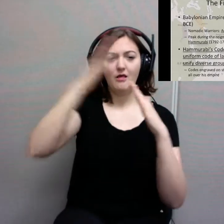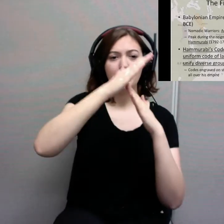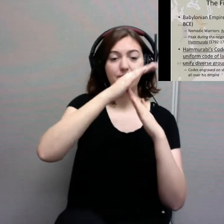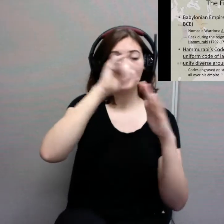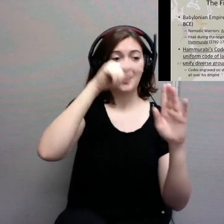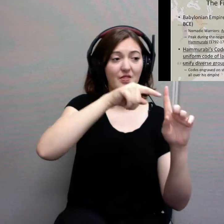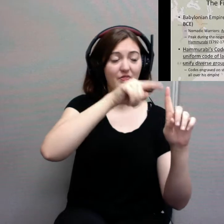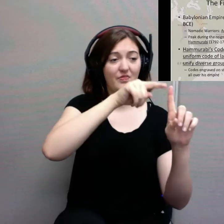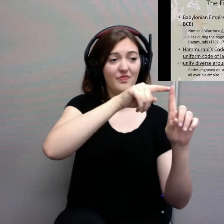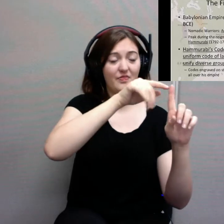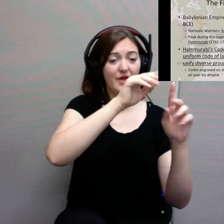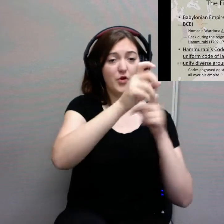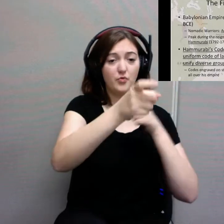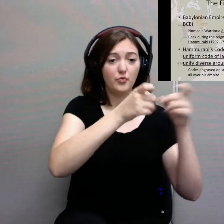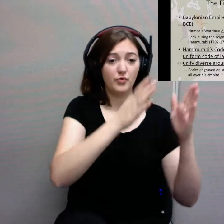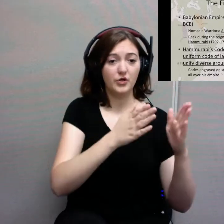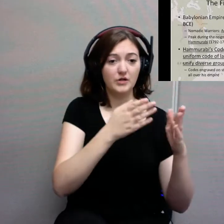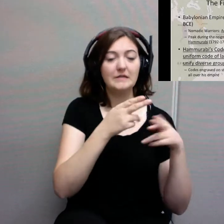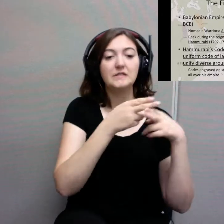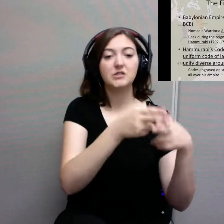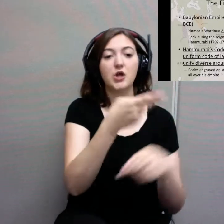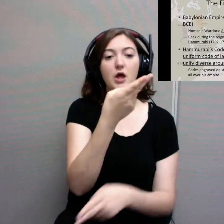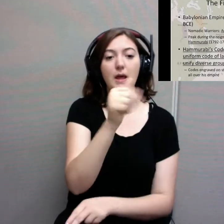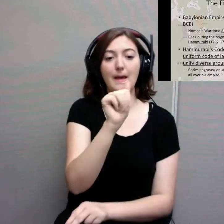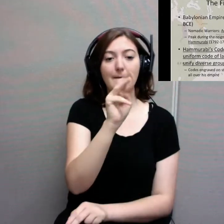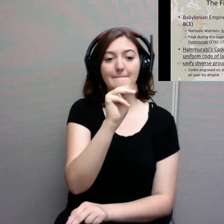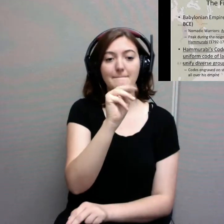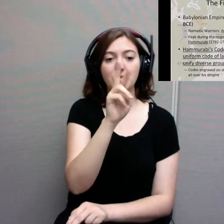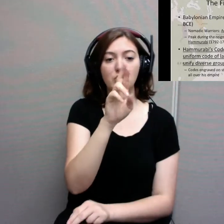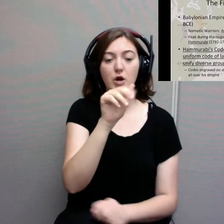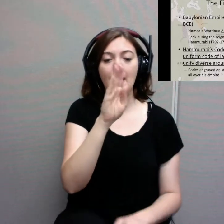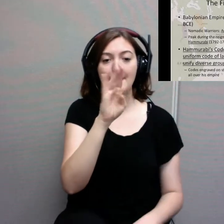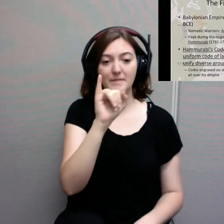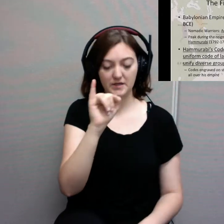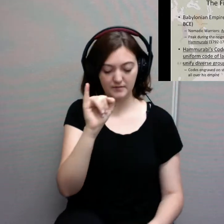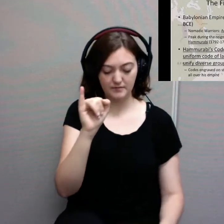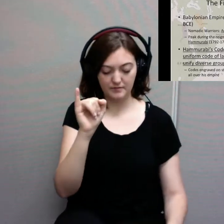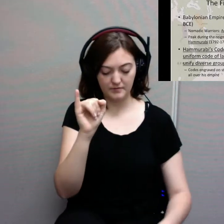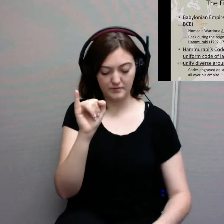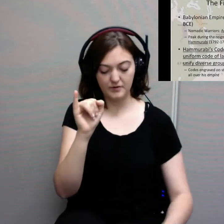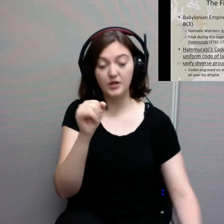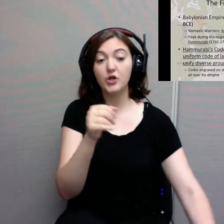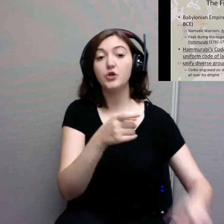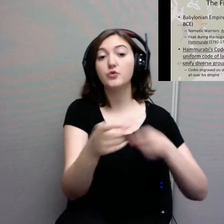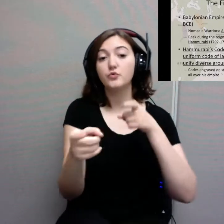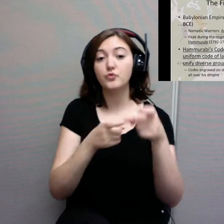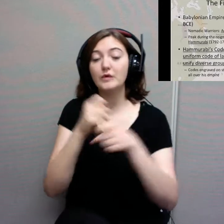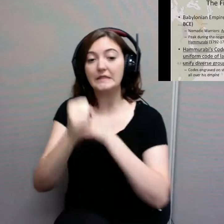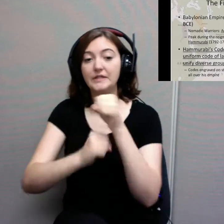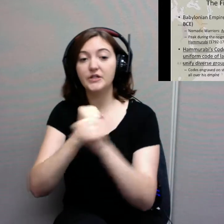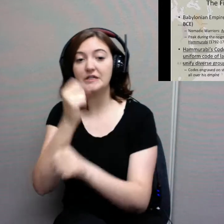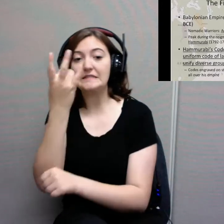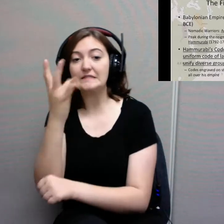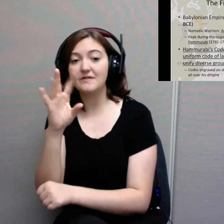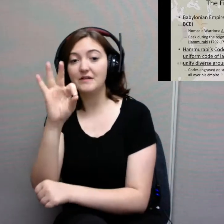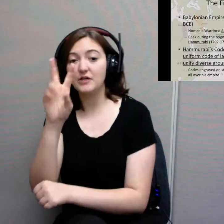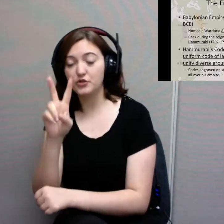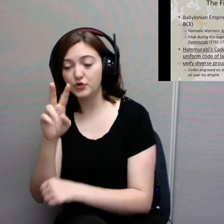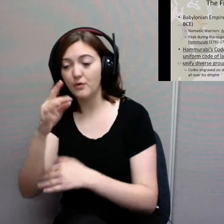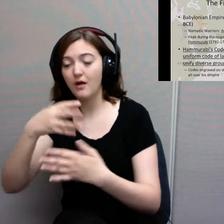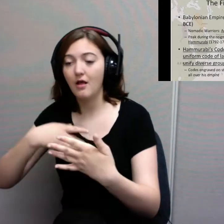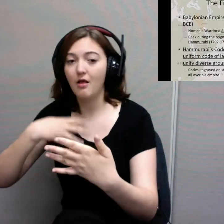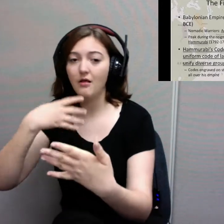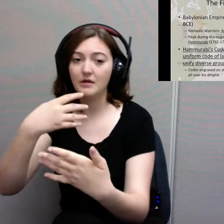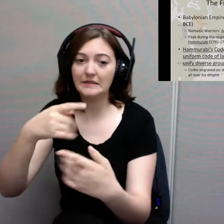rule from 1792 to 1750 BCE. And he creates something very interesting. In fact, the very basis for